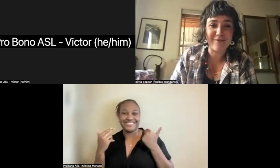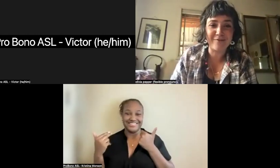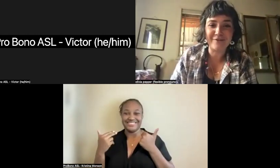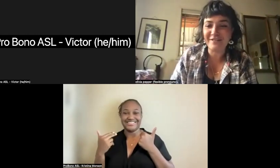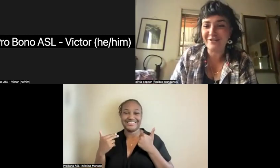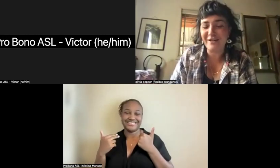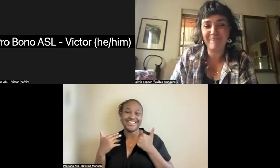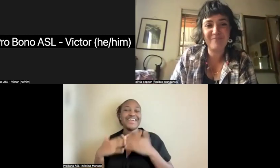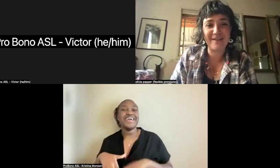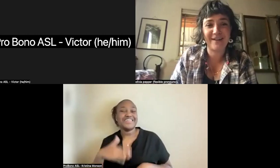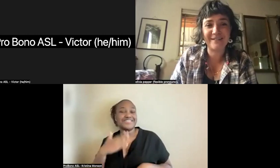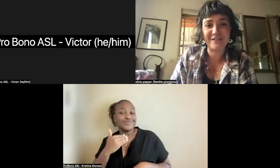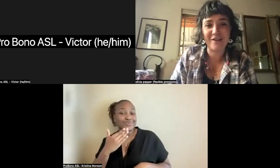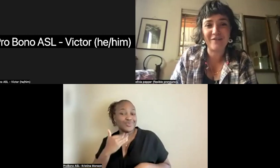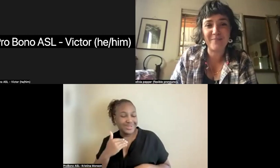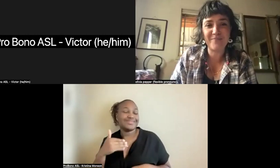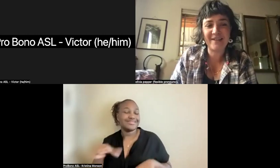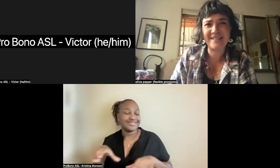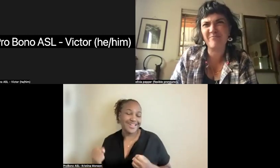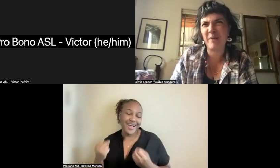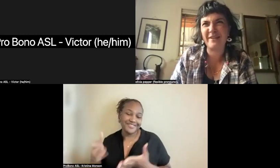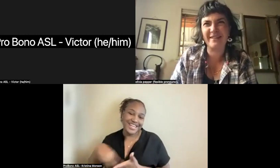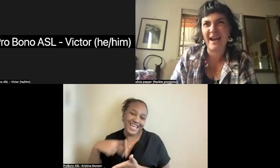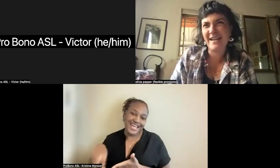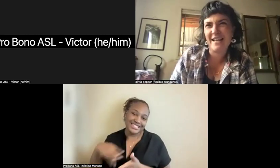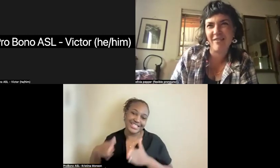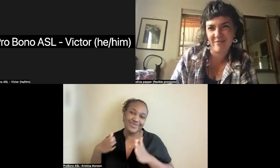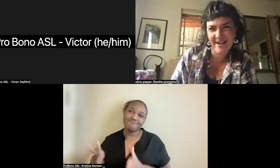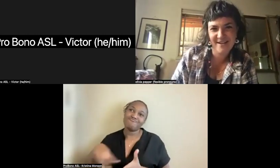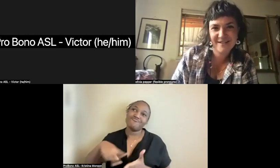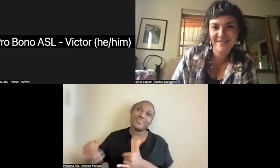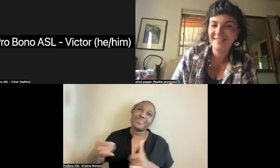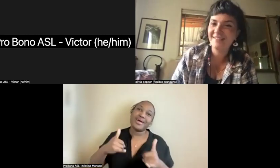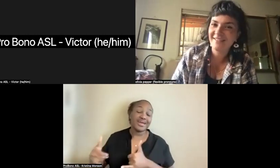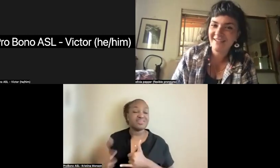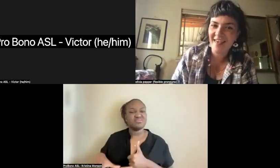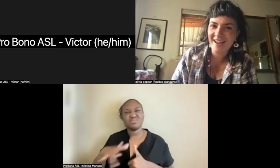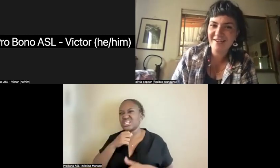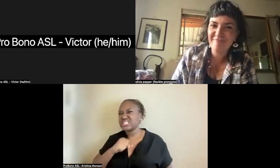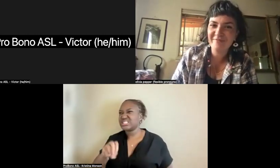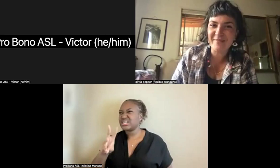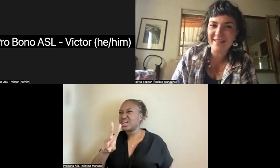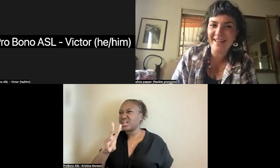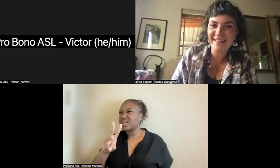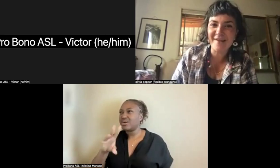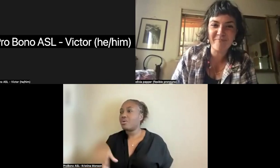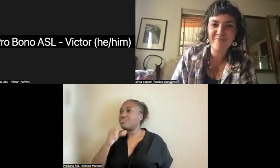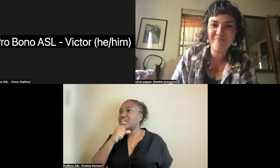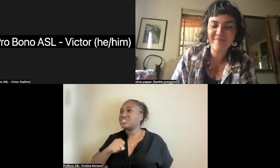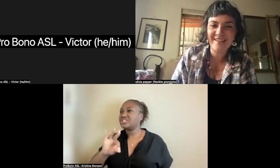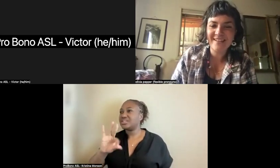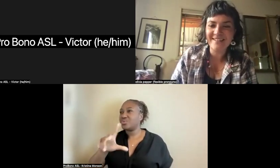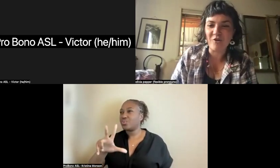playing around on the street and I just love him. He's probably 93, I think something like that.